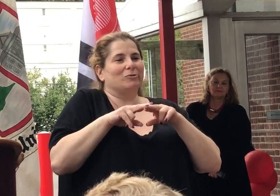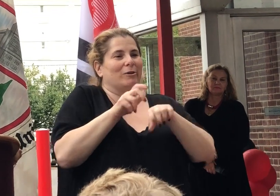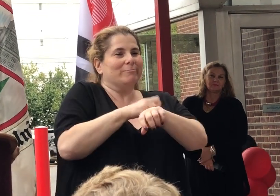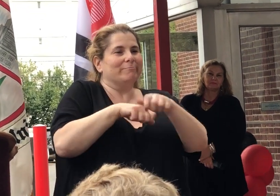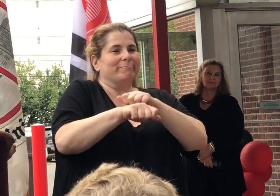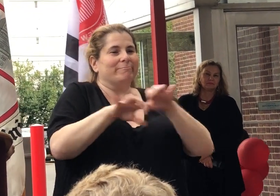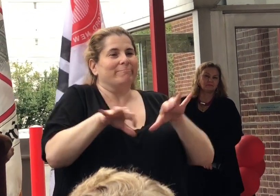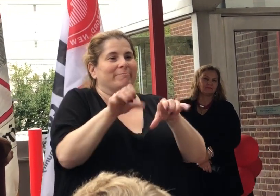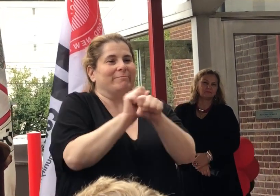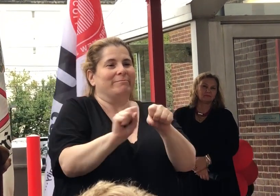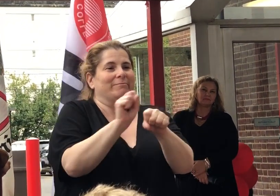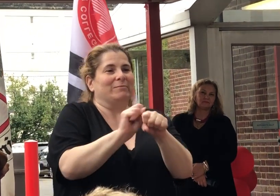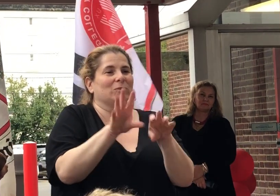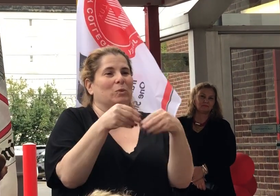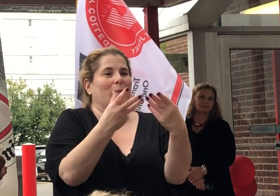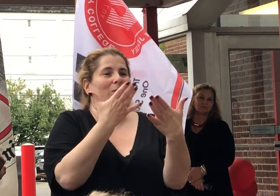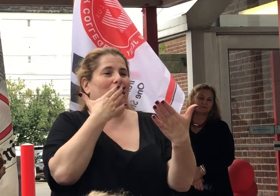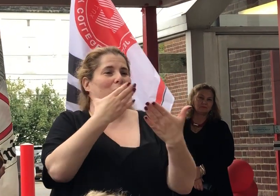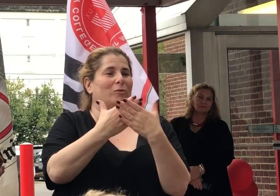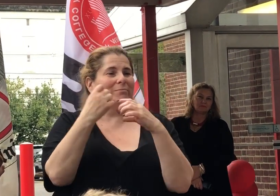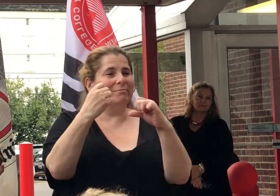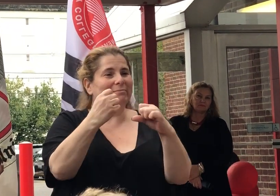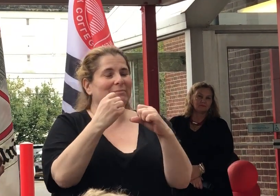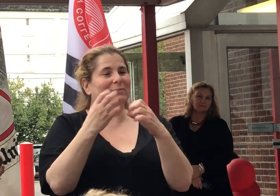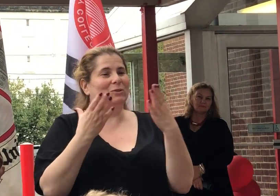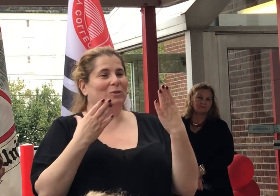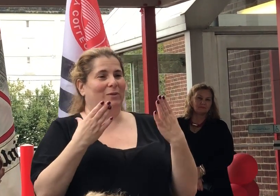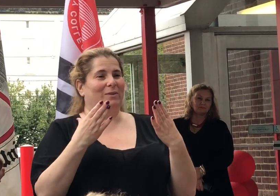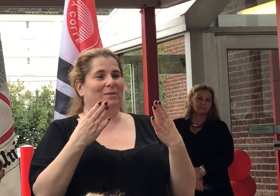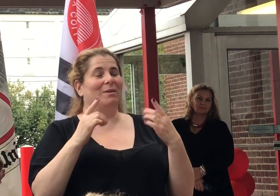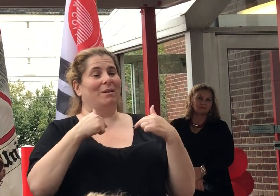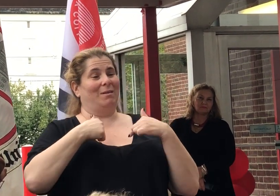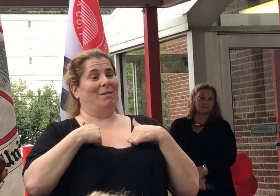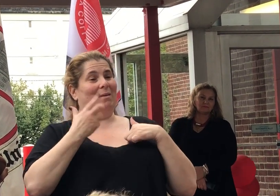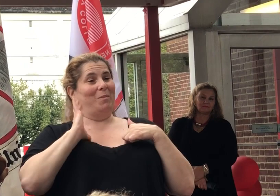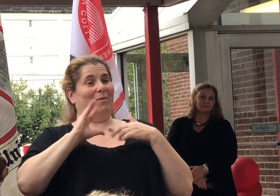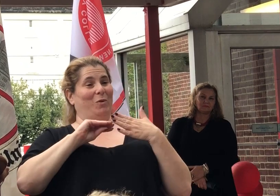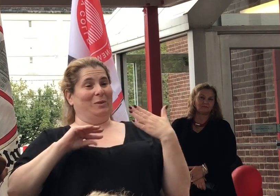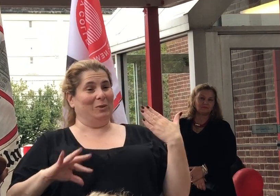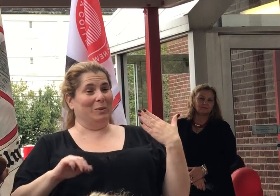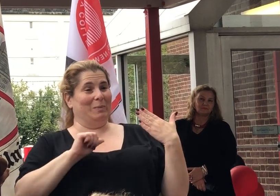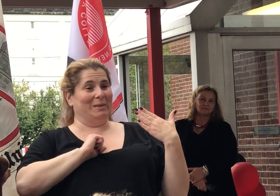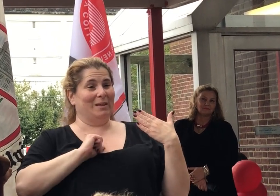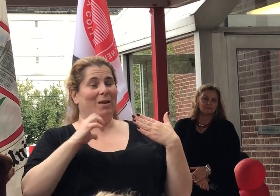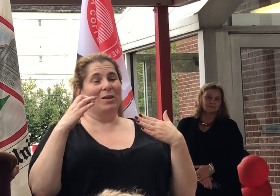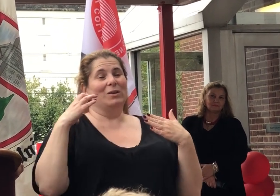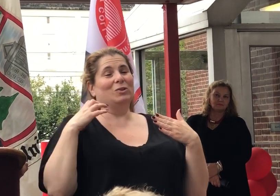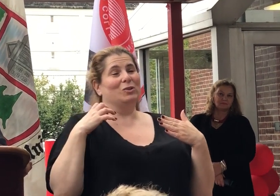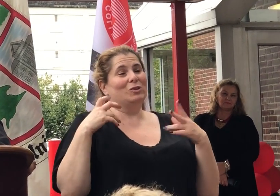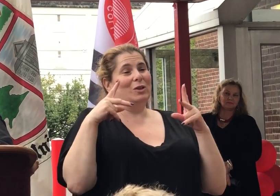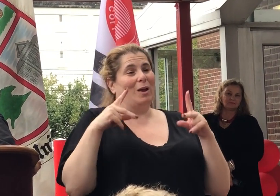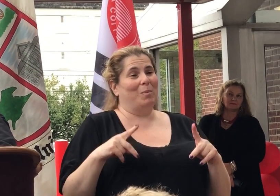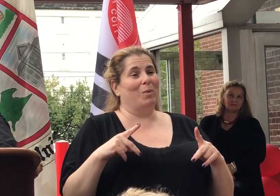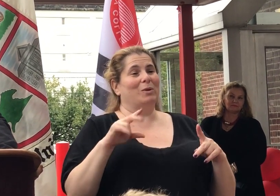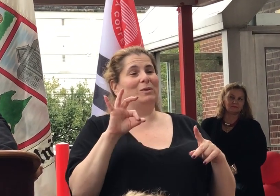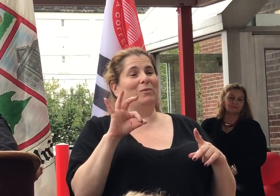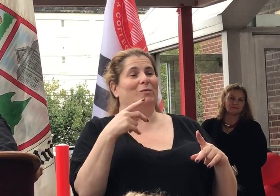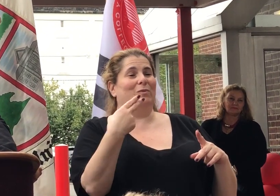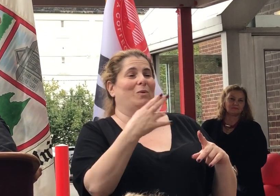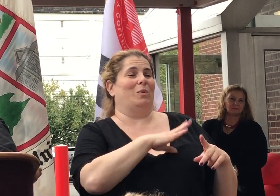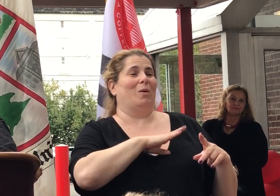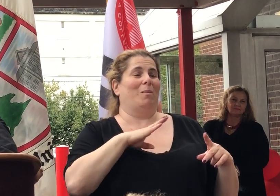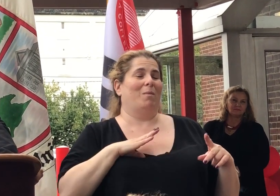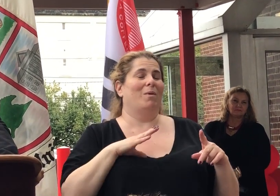those services. And for that I say not only as a former student of Union County College, not only as a chairman of Freeholder Board, I say thank you